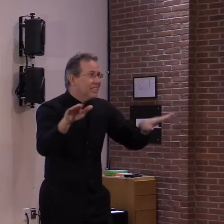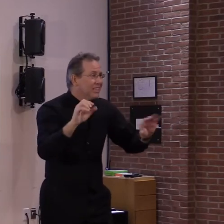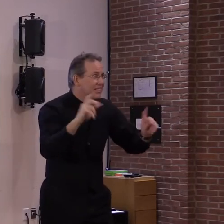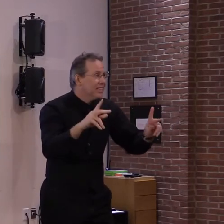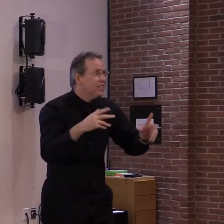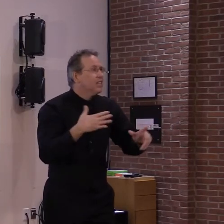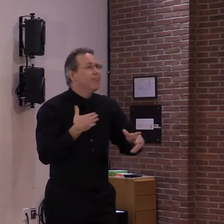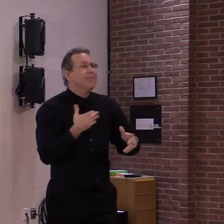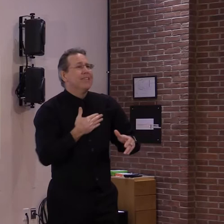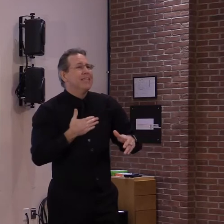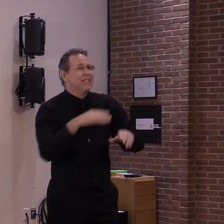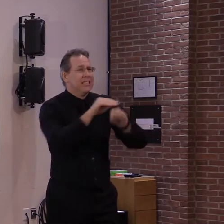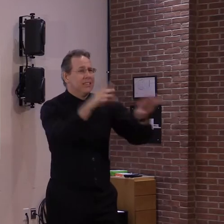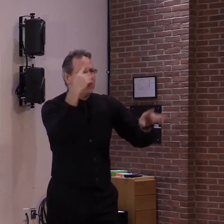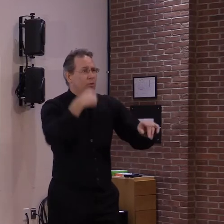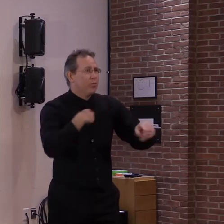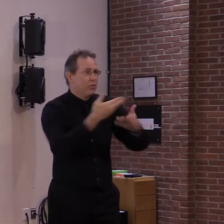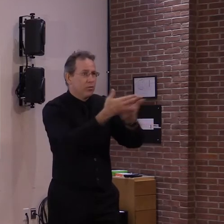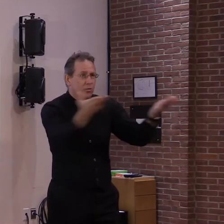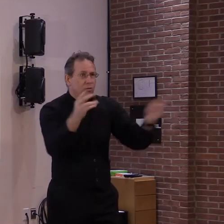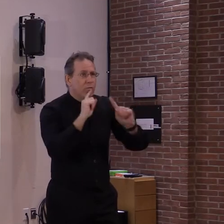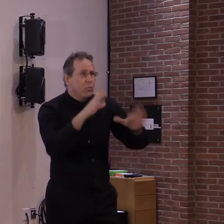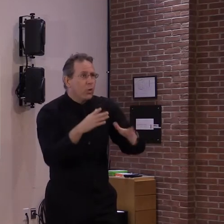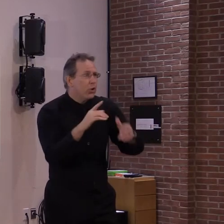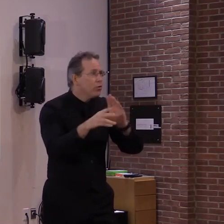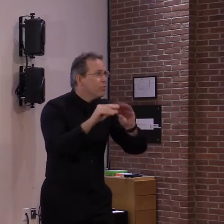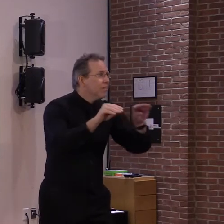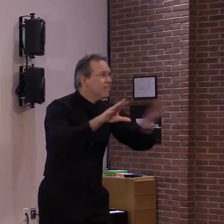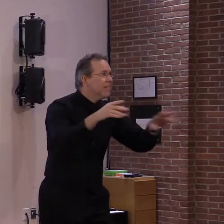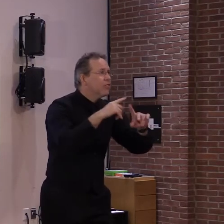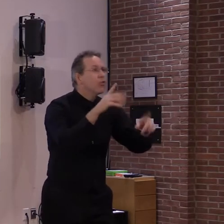we can get to those in the most rural areas as well.